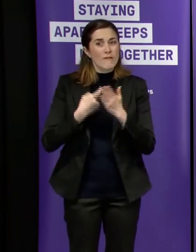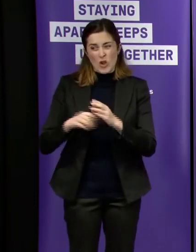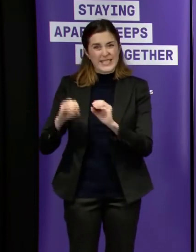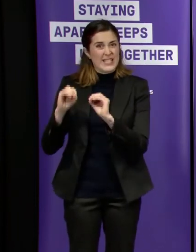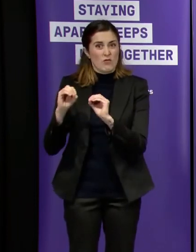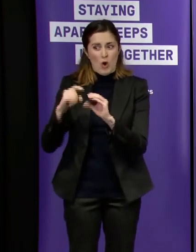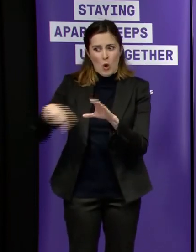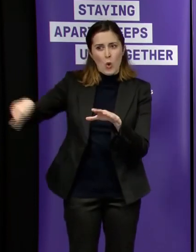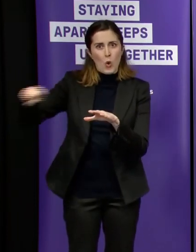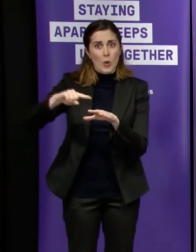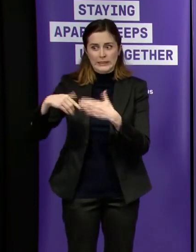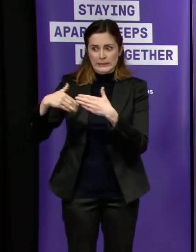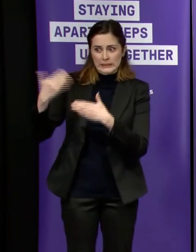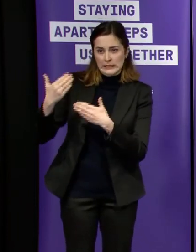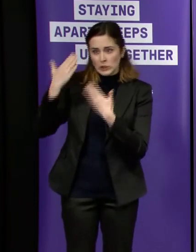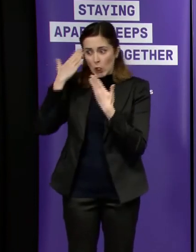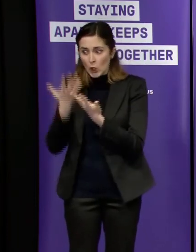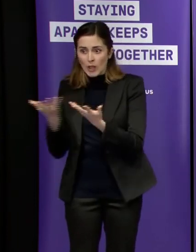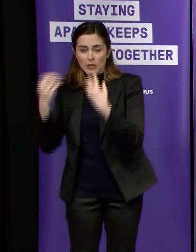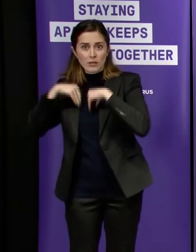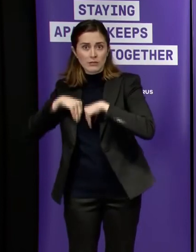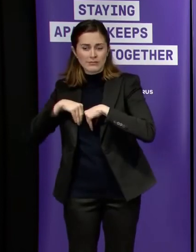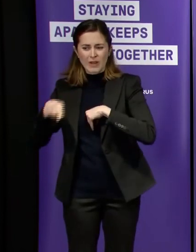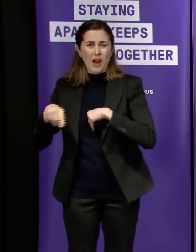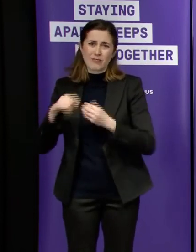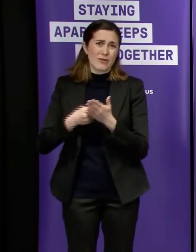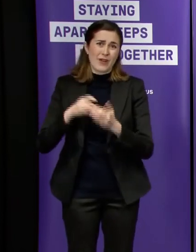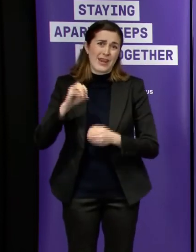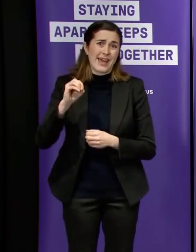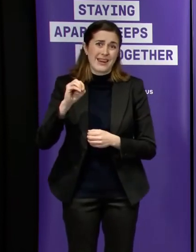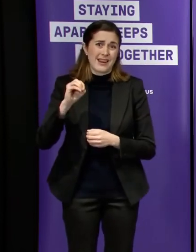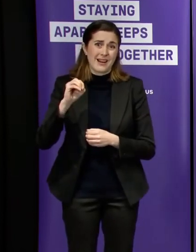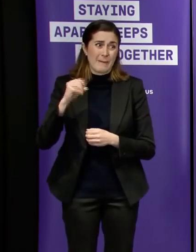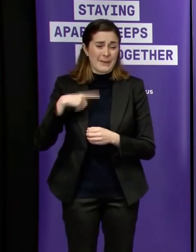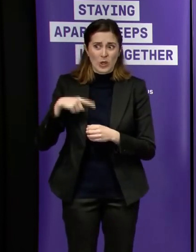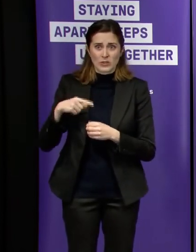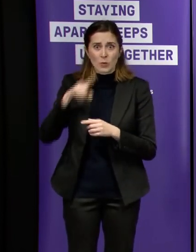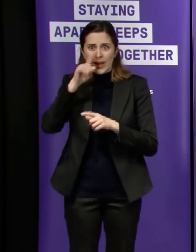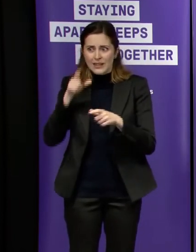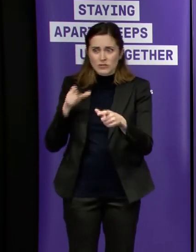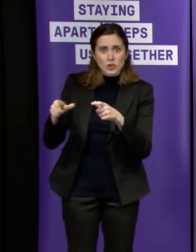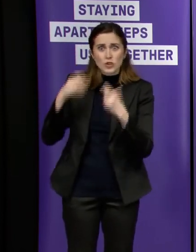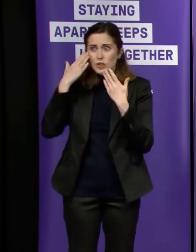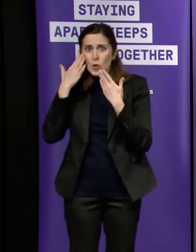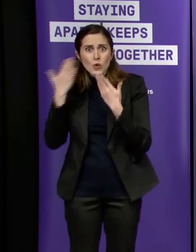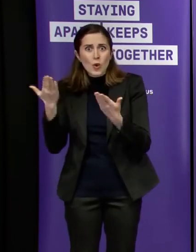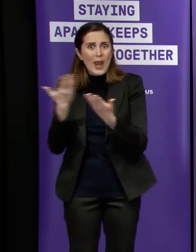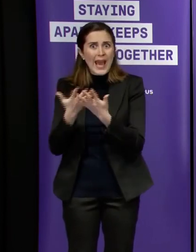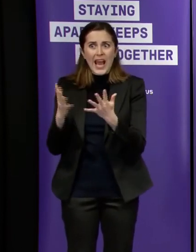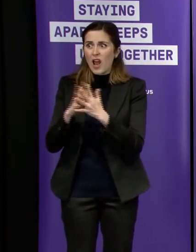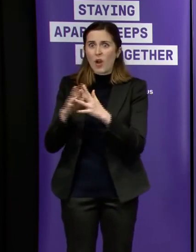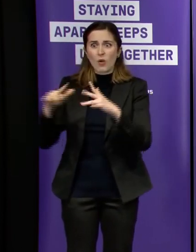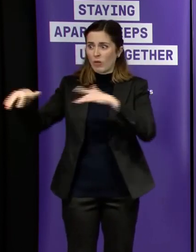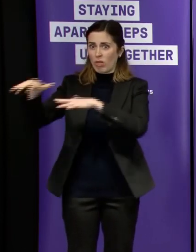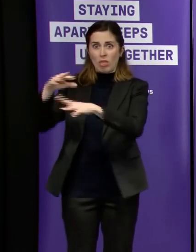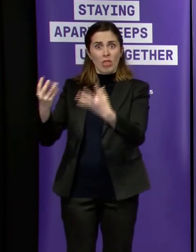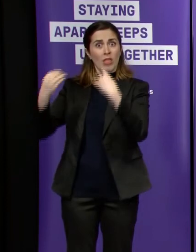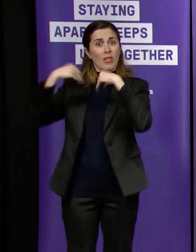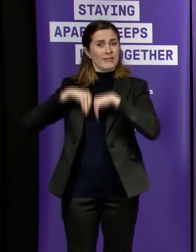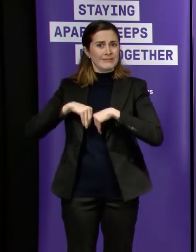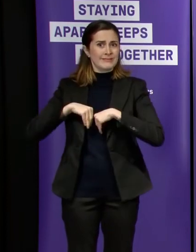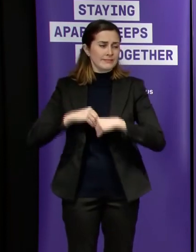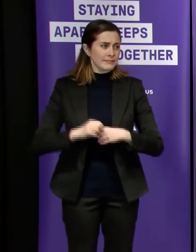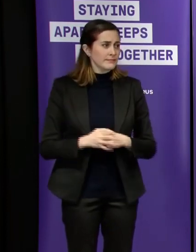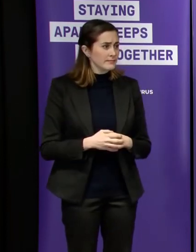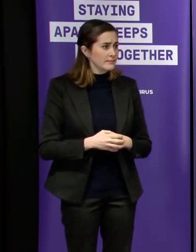to have any of those but um again how long you know exactly over what period of time and uh you know that will be uh yet to be